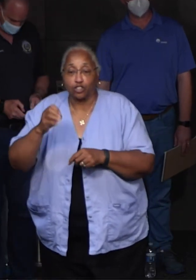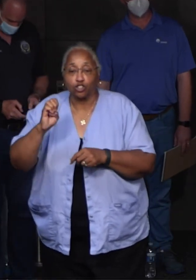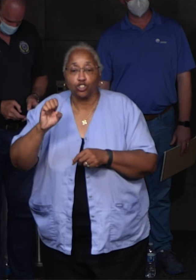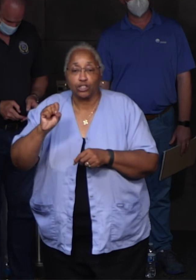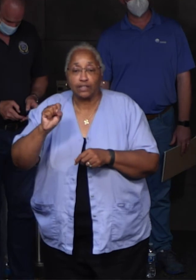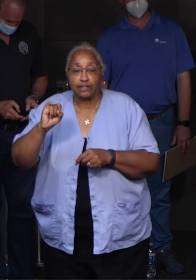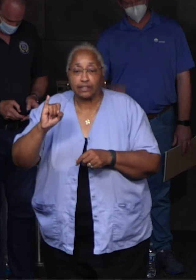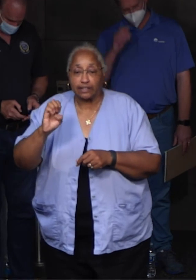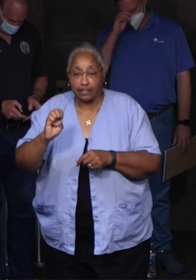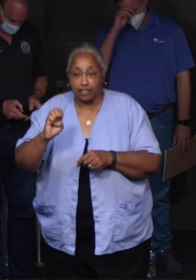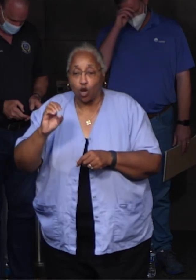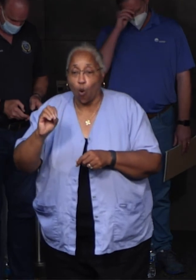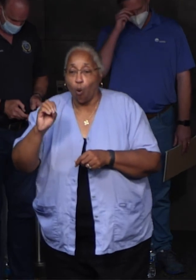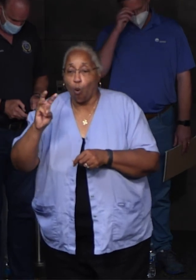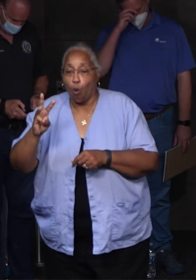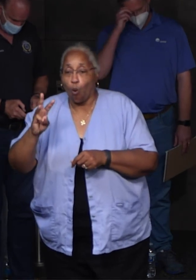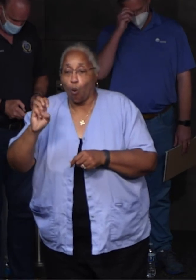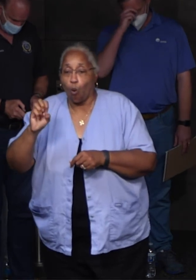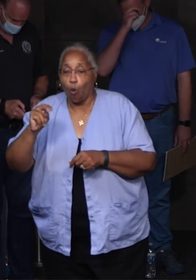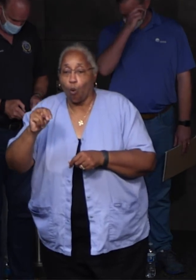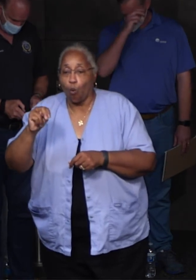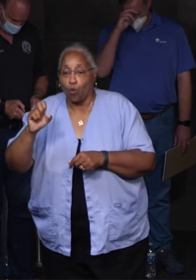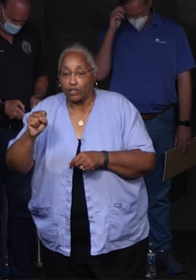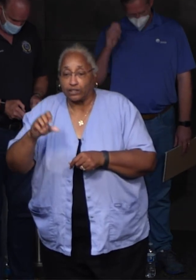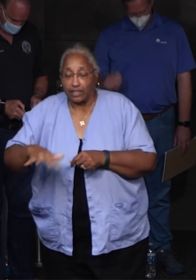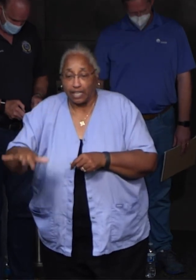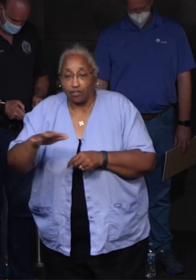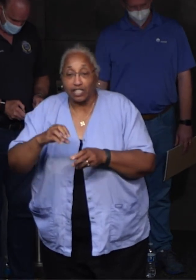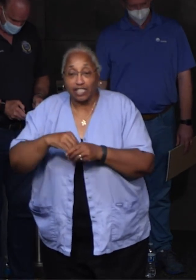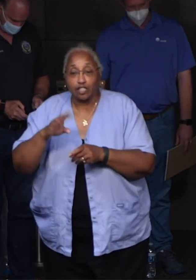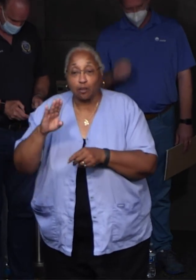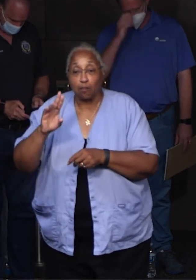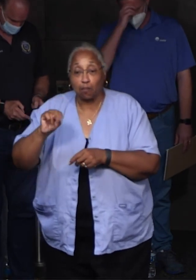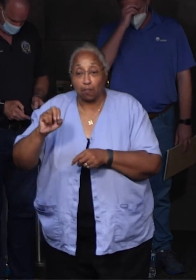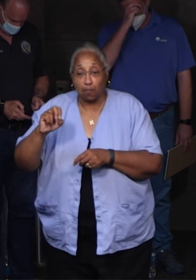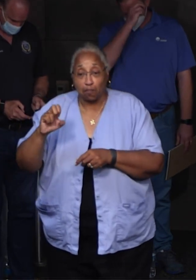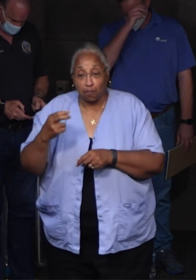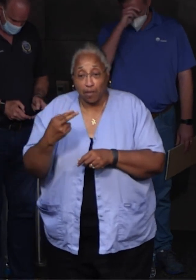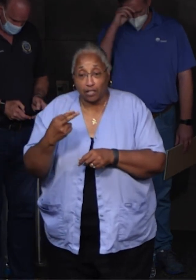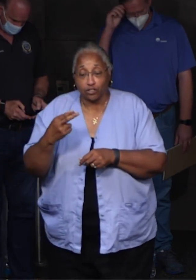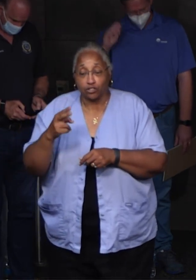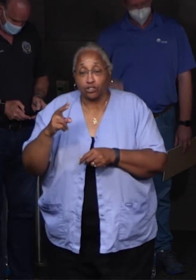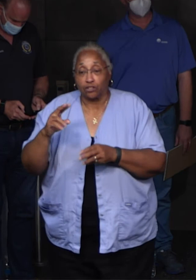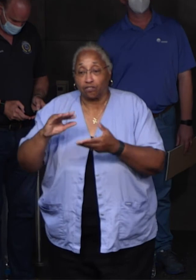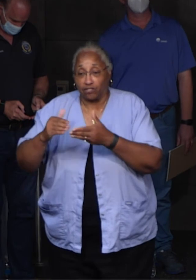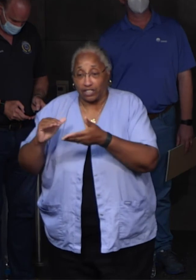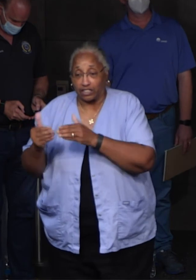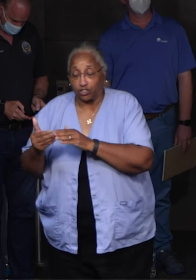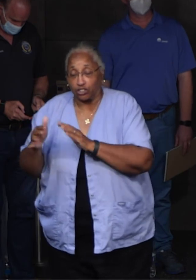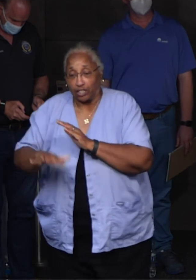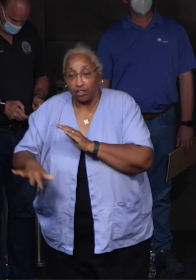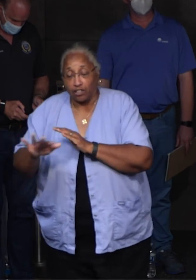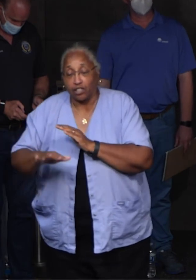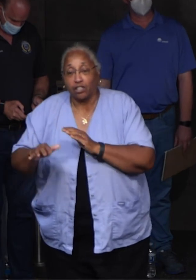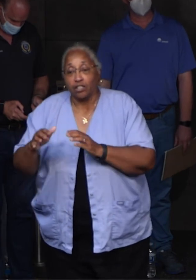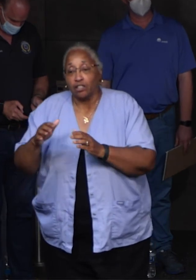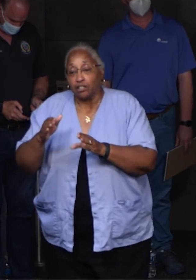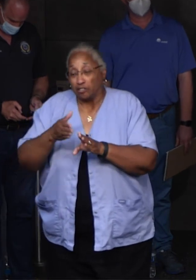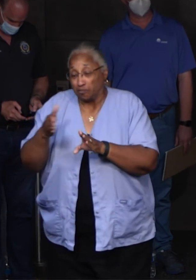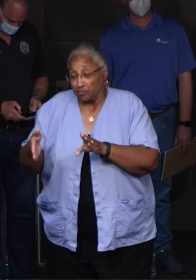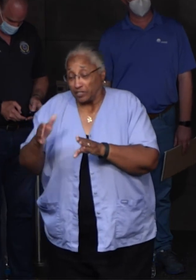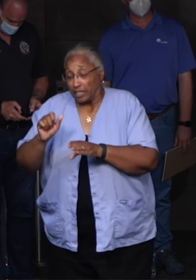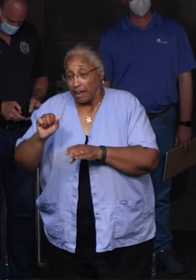as well as by Williams Playlot, which is in the Bunch Village area, which is right off of Airline Highway. And we will be